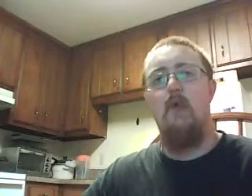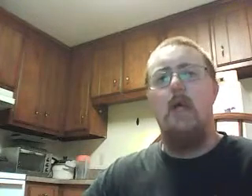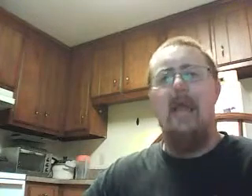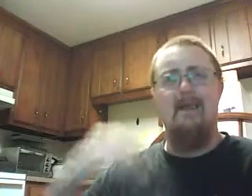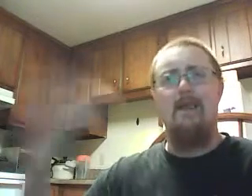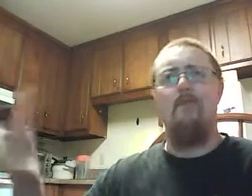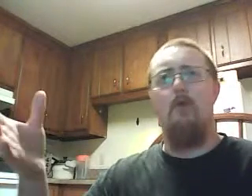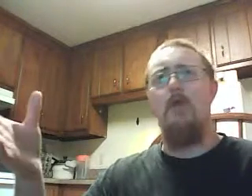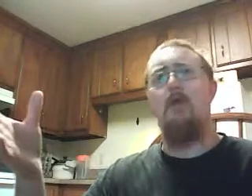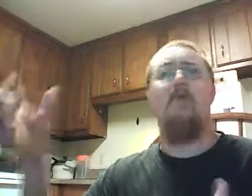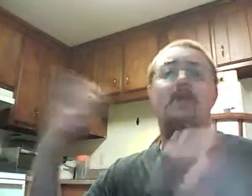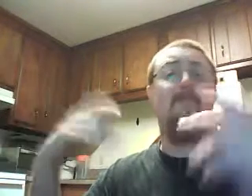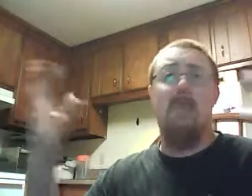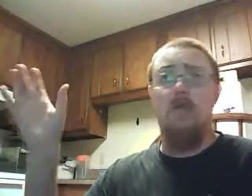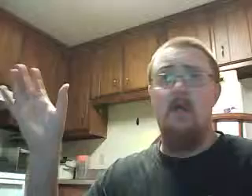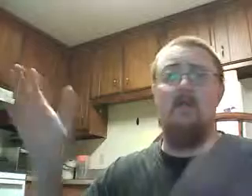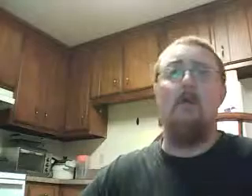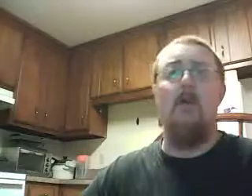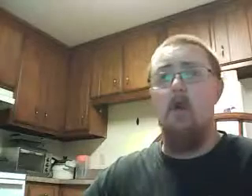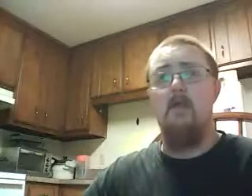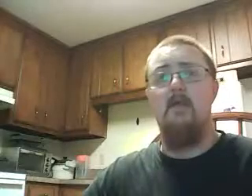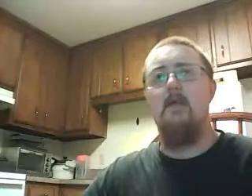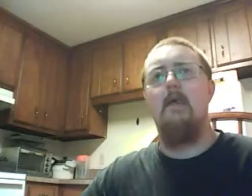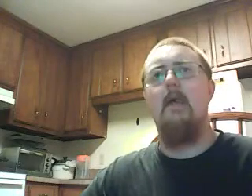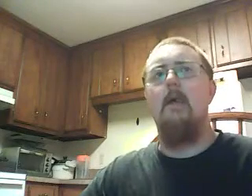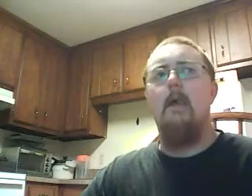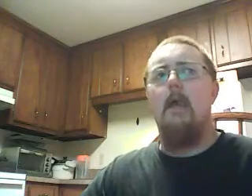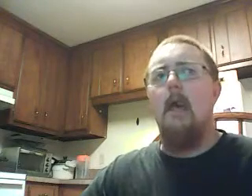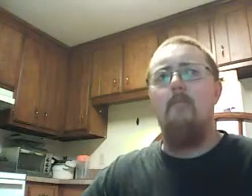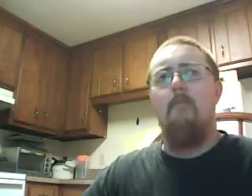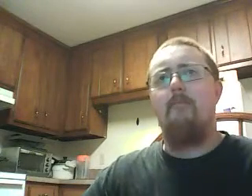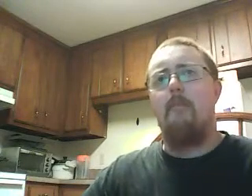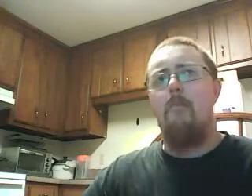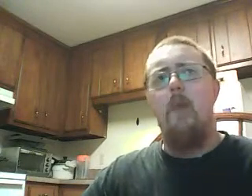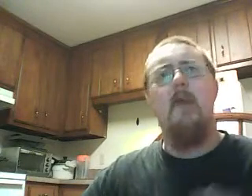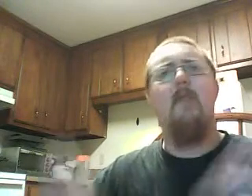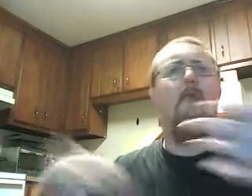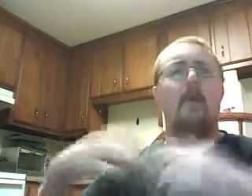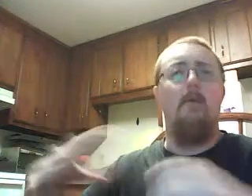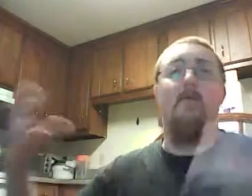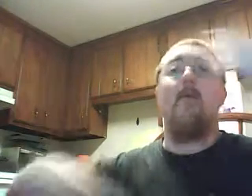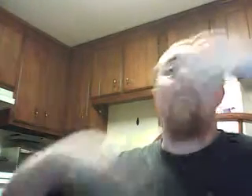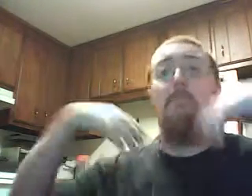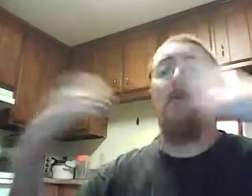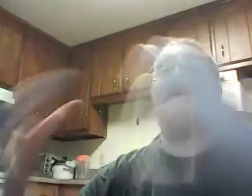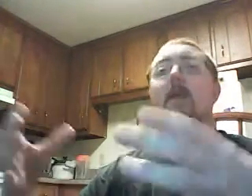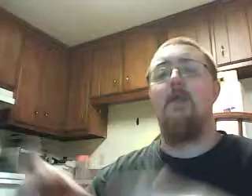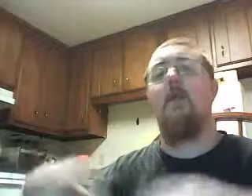I had a lot of for those, they would not sell at all on Listia. Um, but if you want to get rid of like a bunch of things, know,